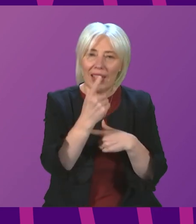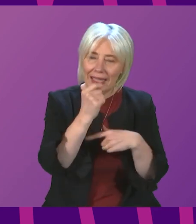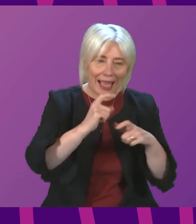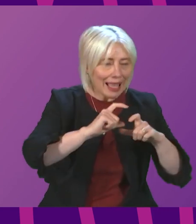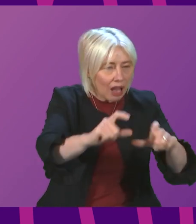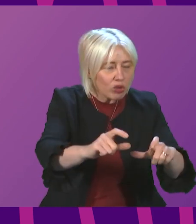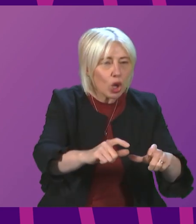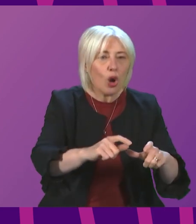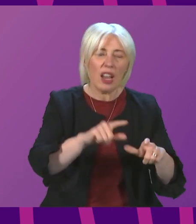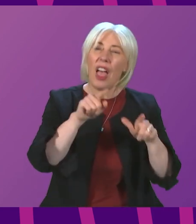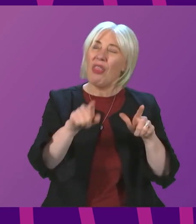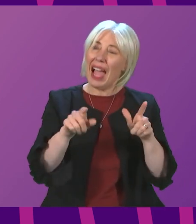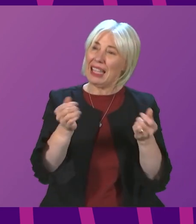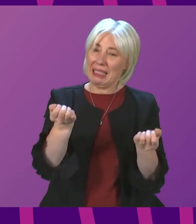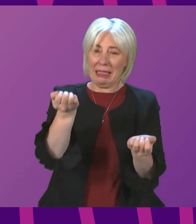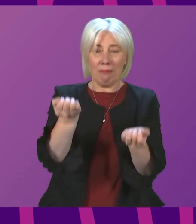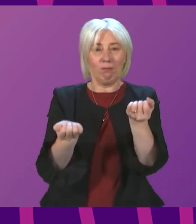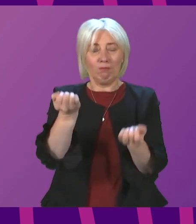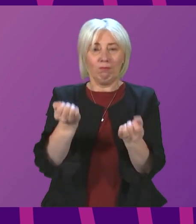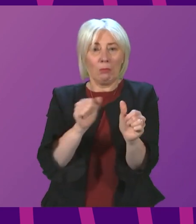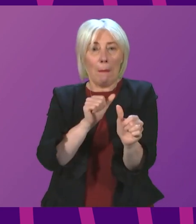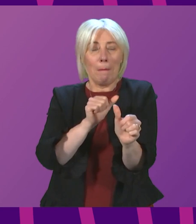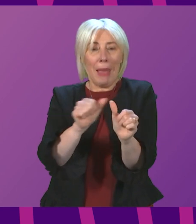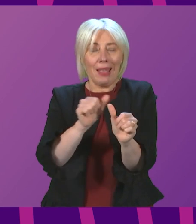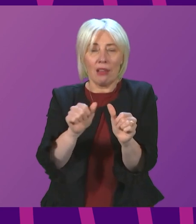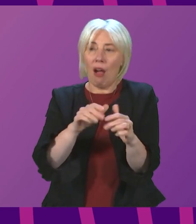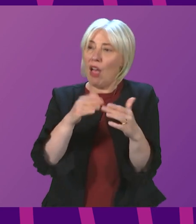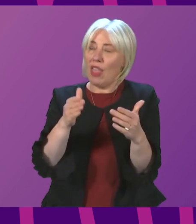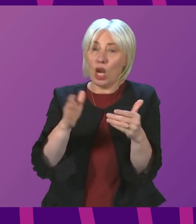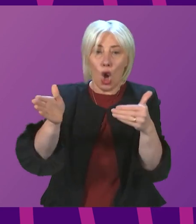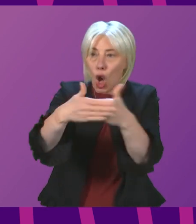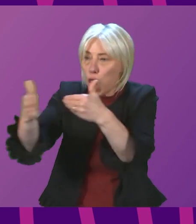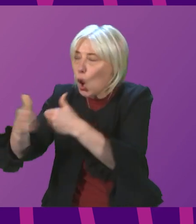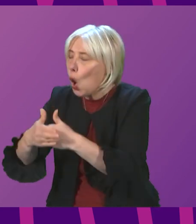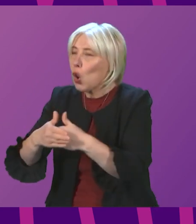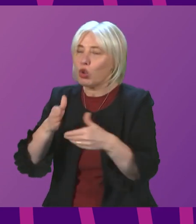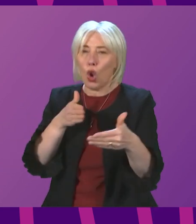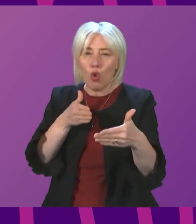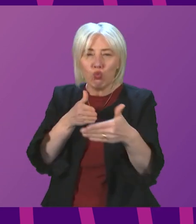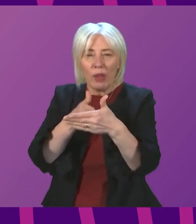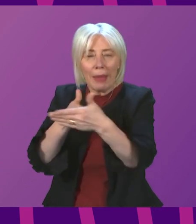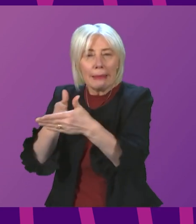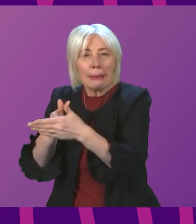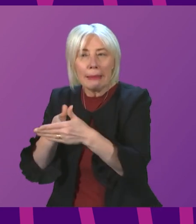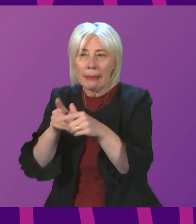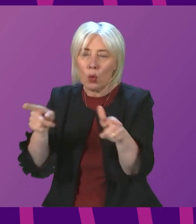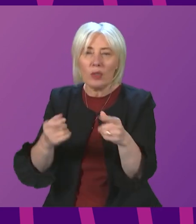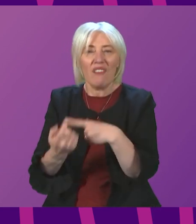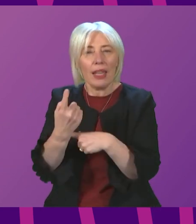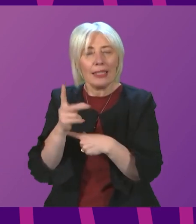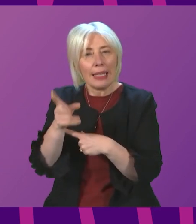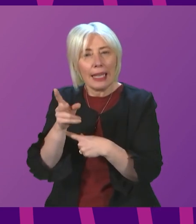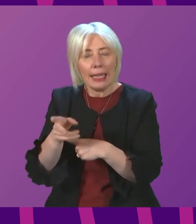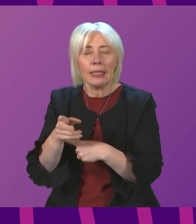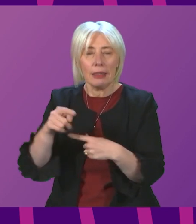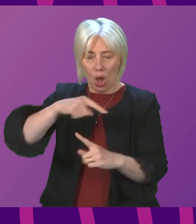then that is a much more proportionate measure than restricting or closing these kinds of venues and events again. I